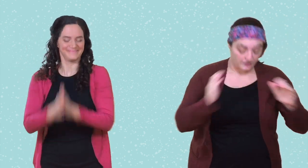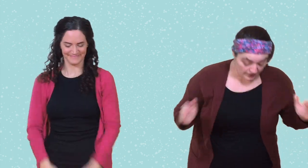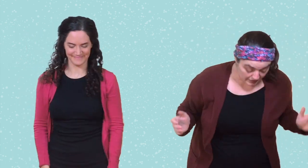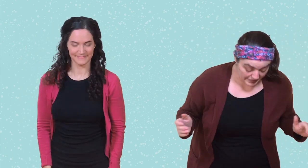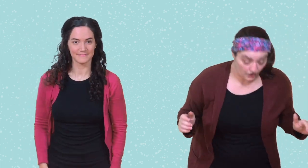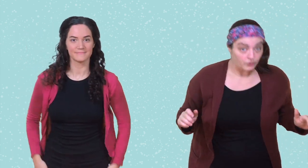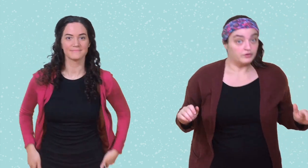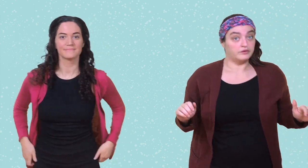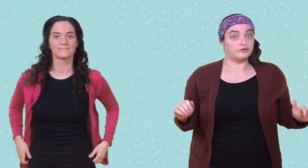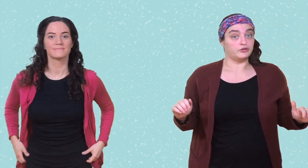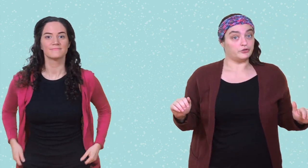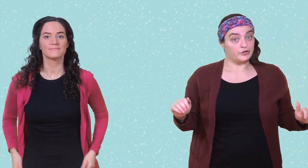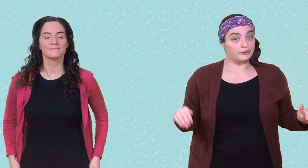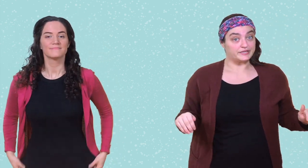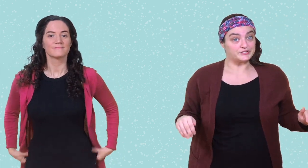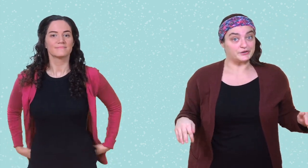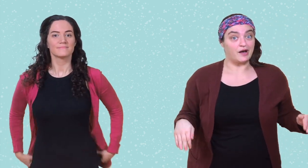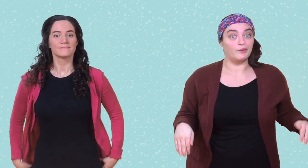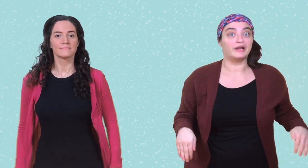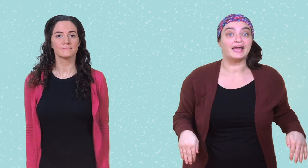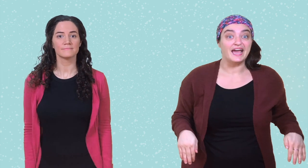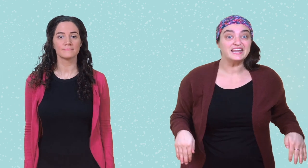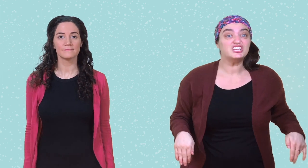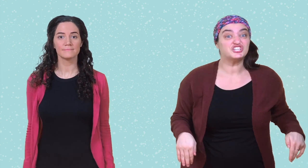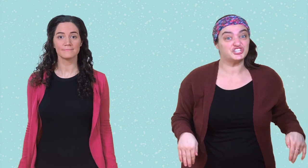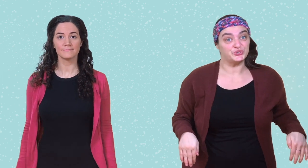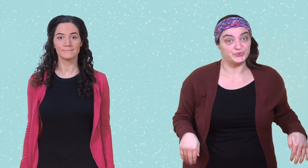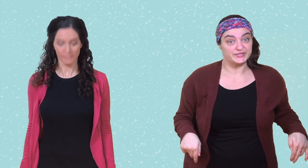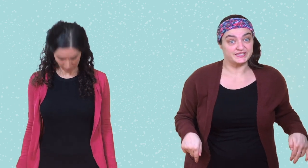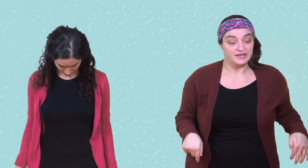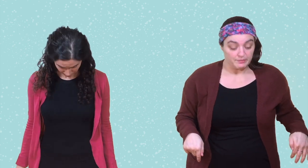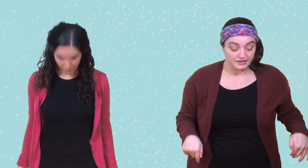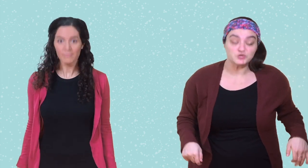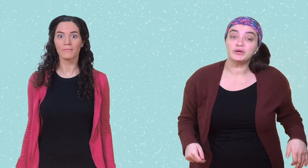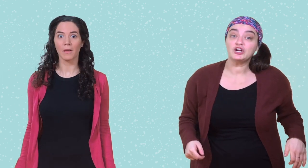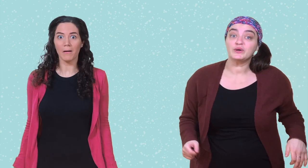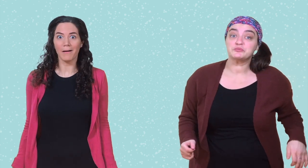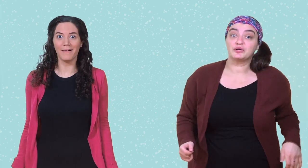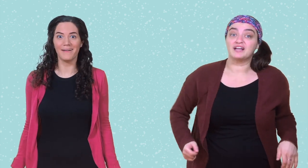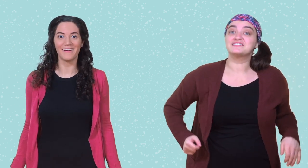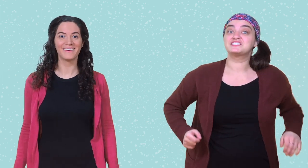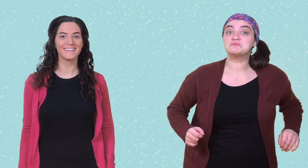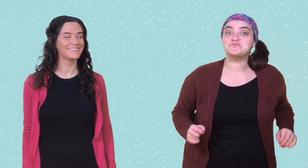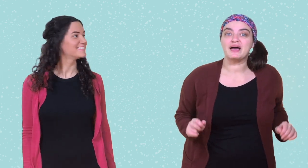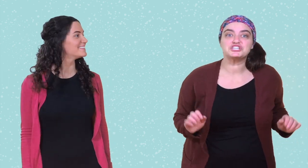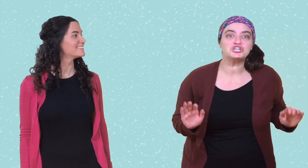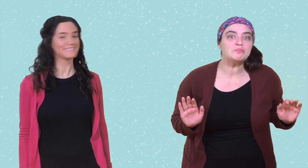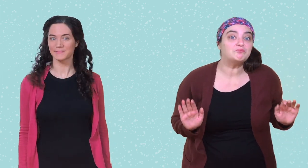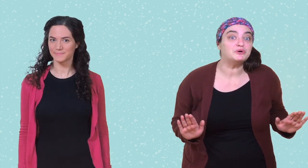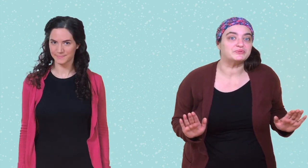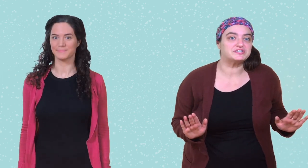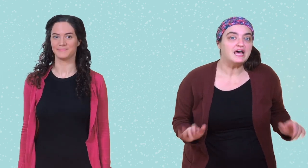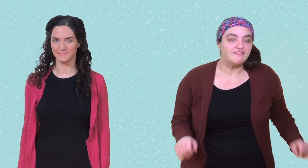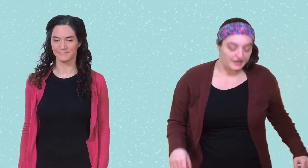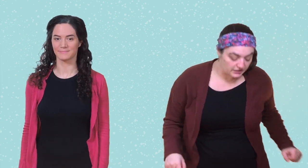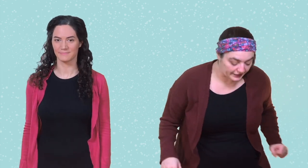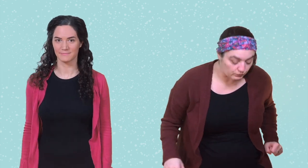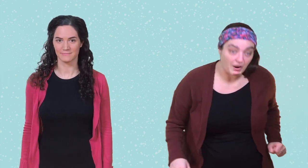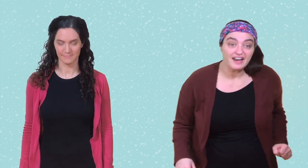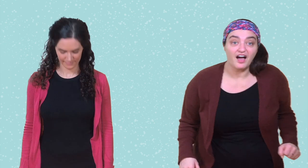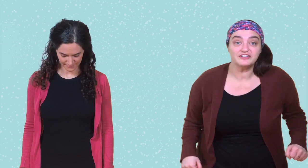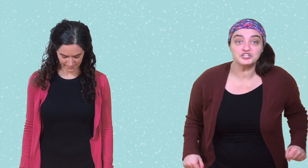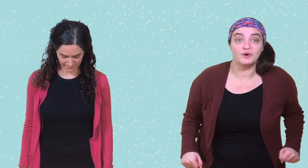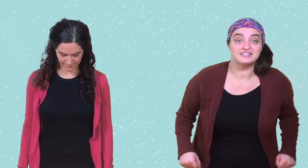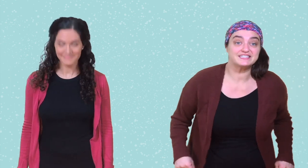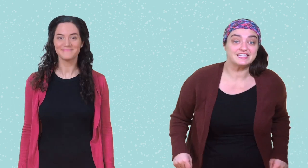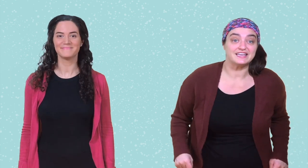Alright, now you'll notice you're not wearing any shoes. Because we're going to put on special boots that click